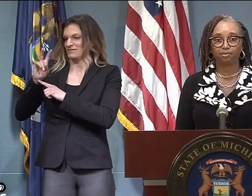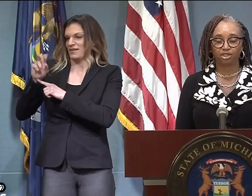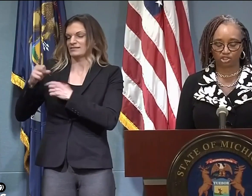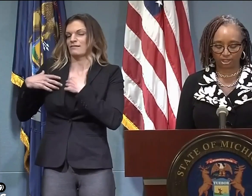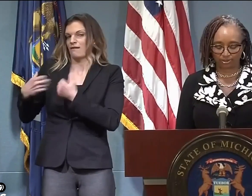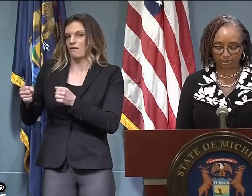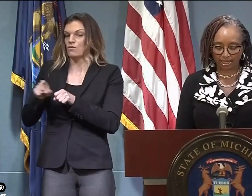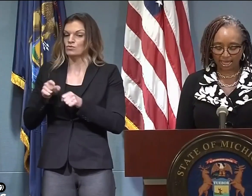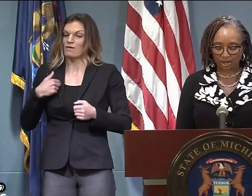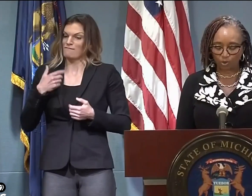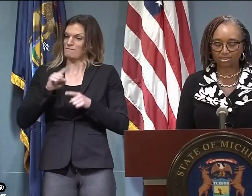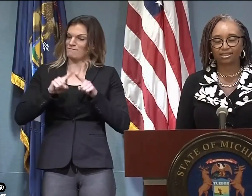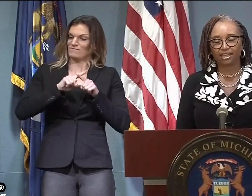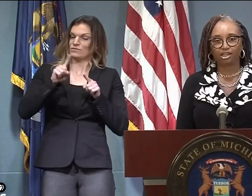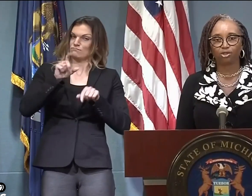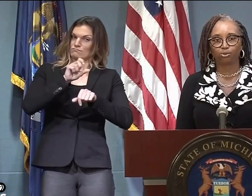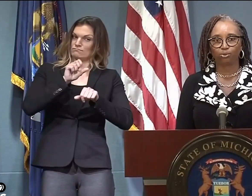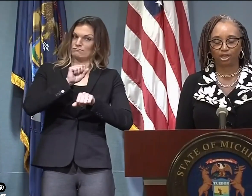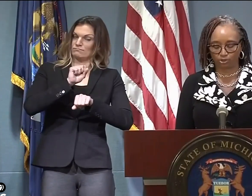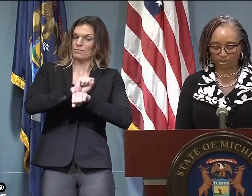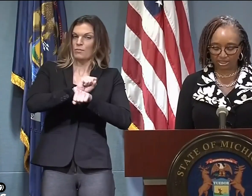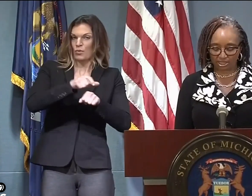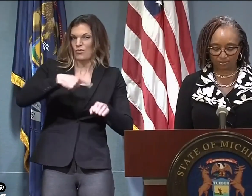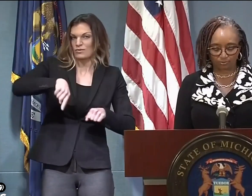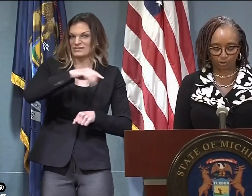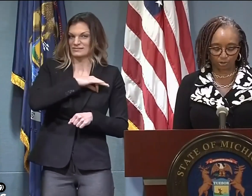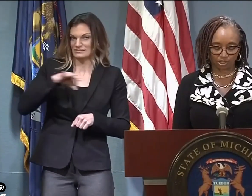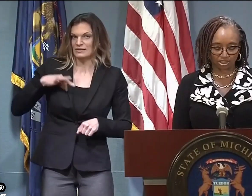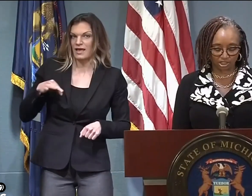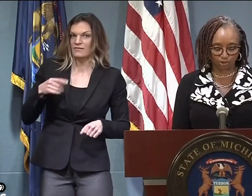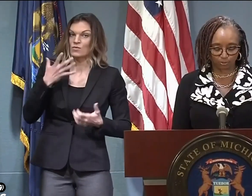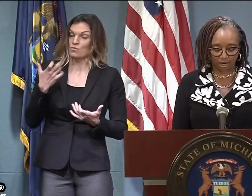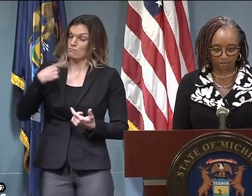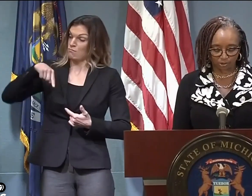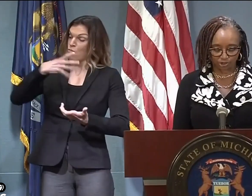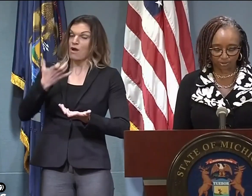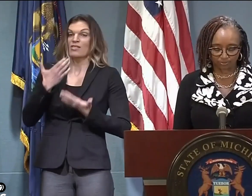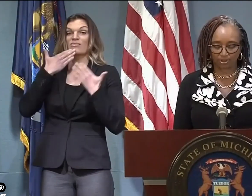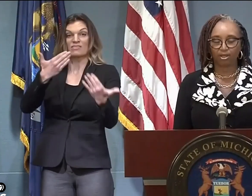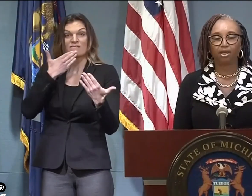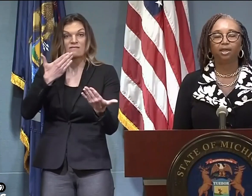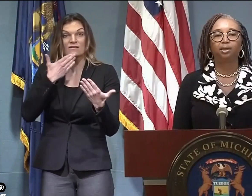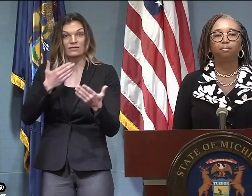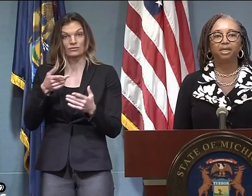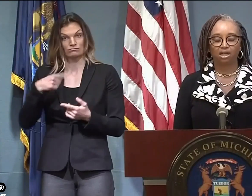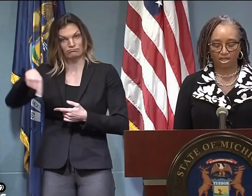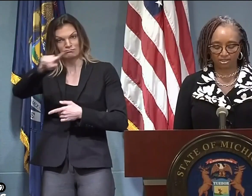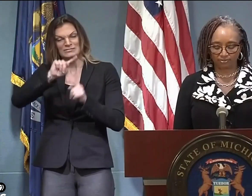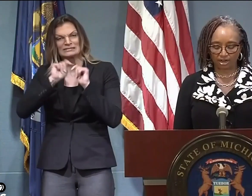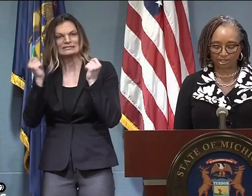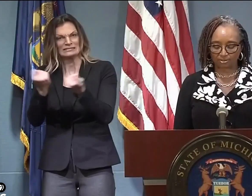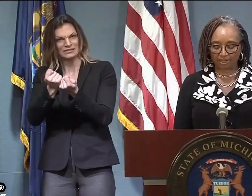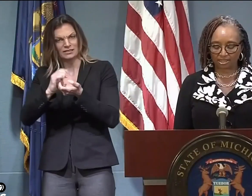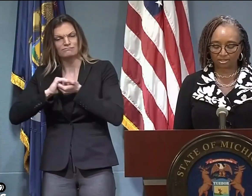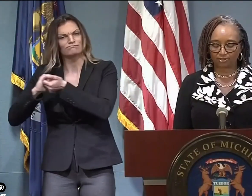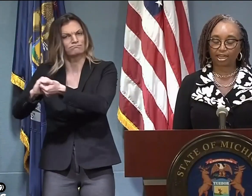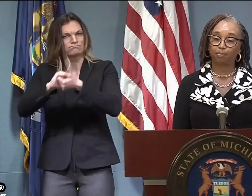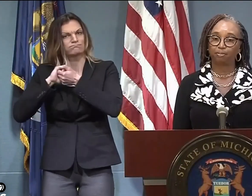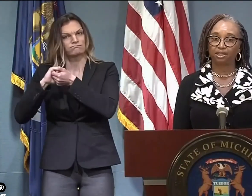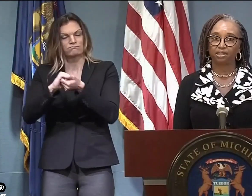6400 colleagues here in Michigan, I want to thank you and your team for your continued partnership.